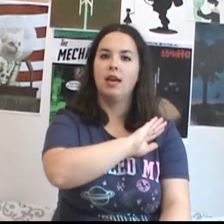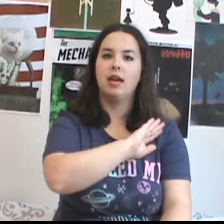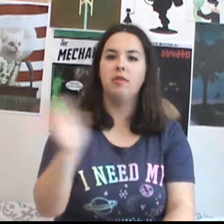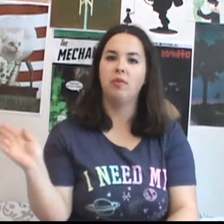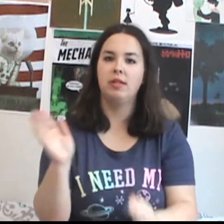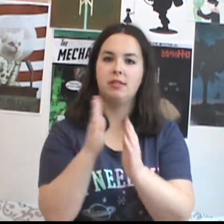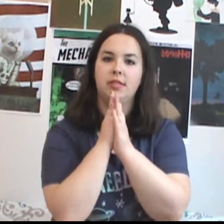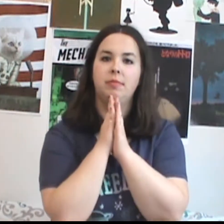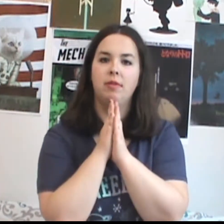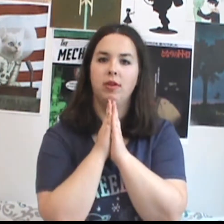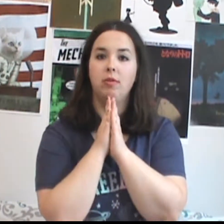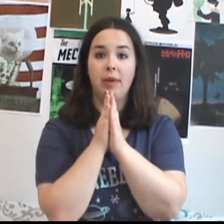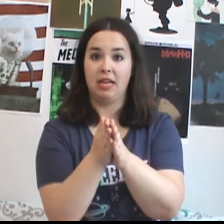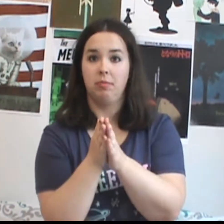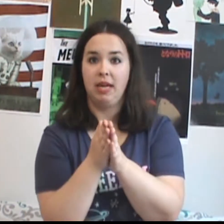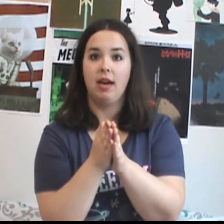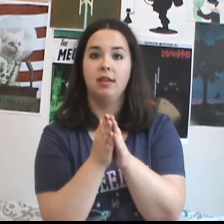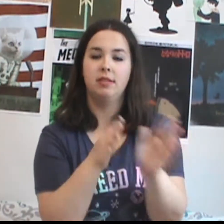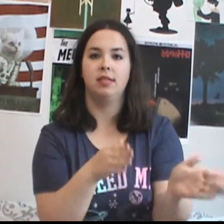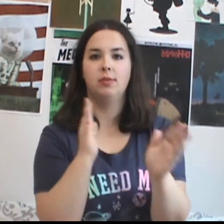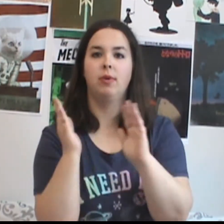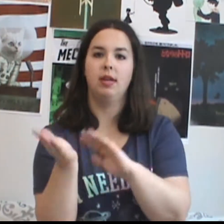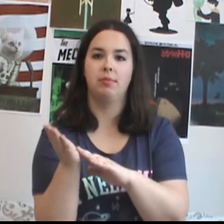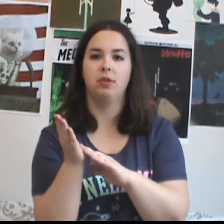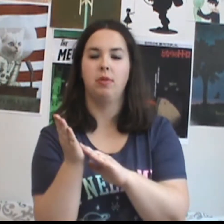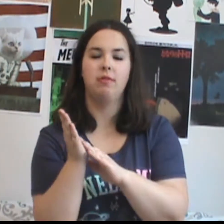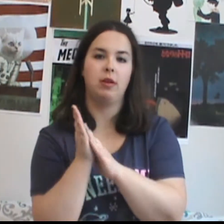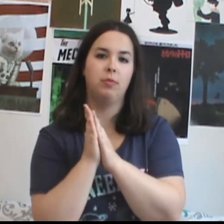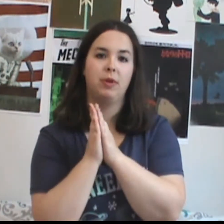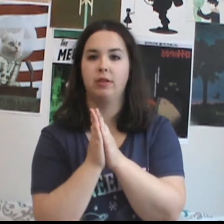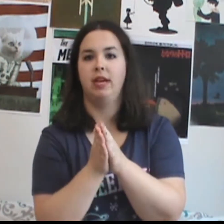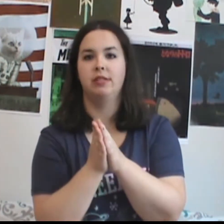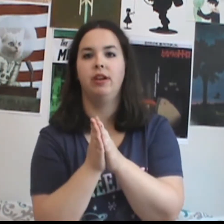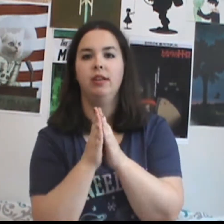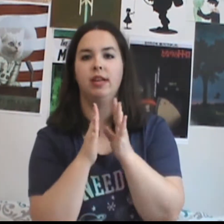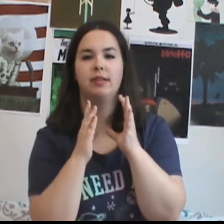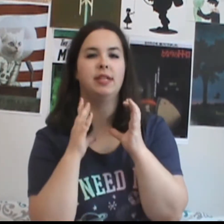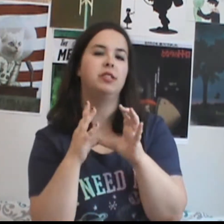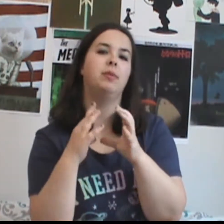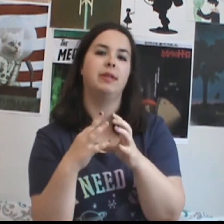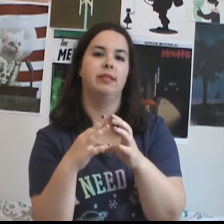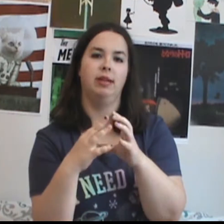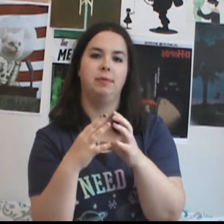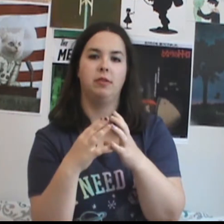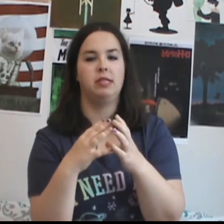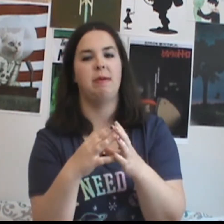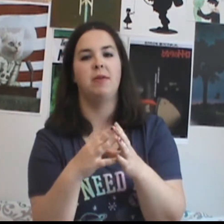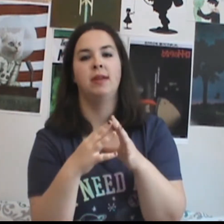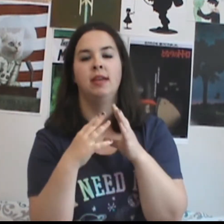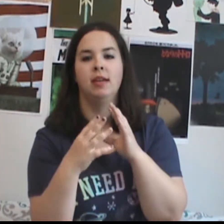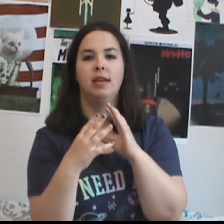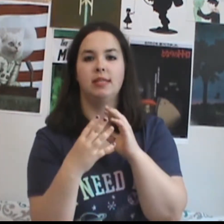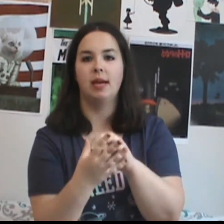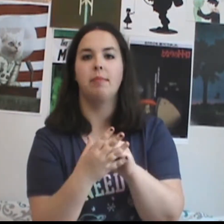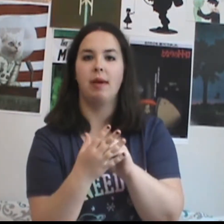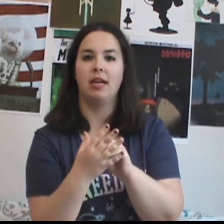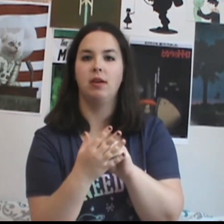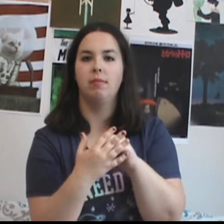Hey everyone, so this is my review of Magnum P.I., Season 1, Episode 12, called Winner Takes All. And essentially what this episode is about is that Magnum,